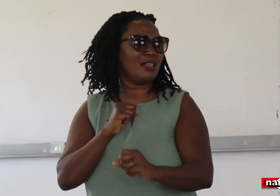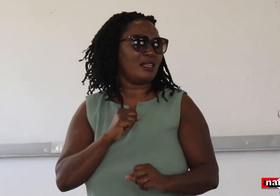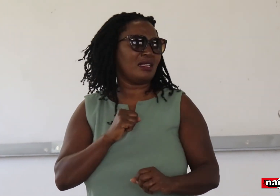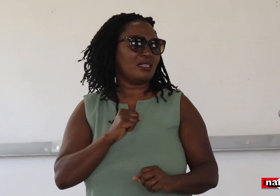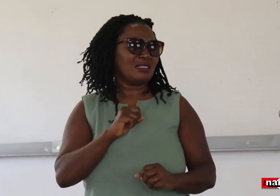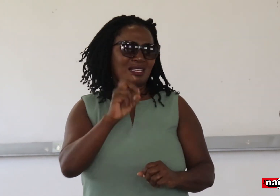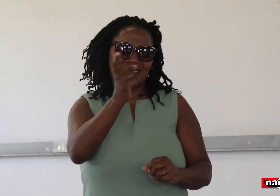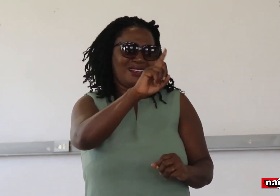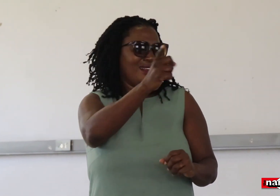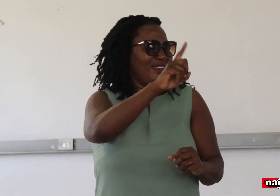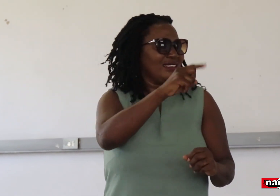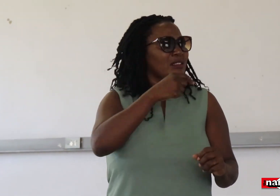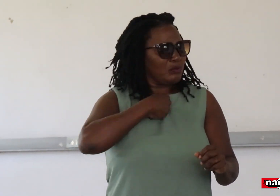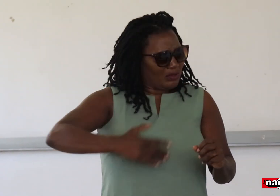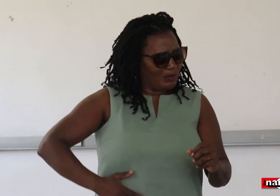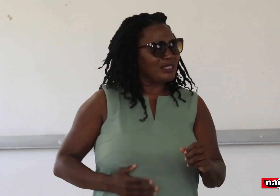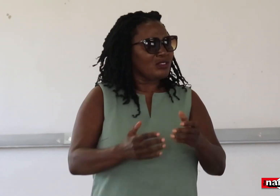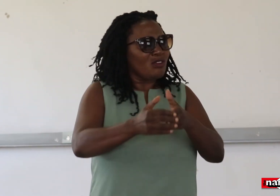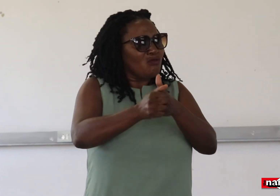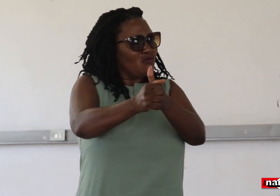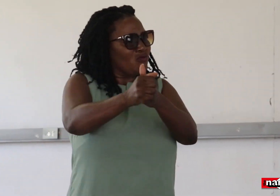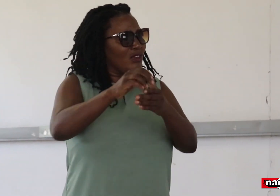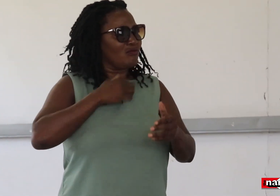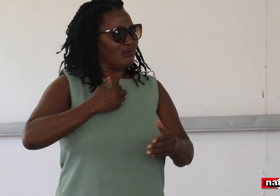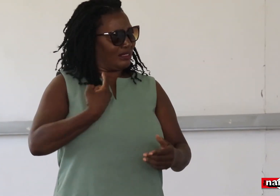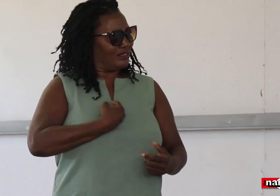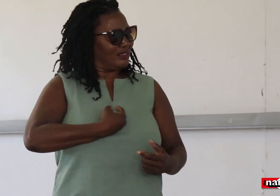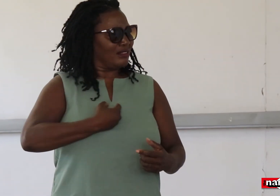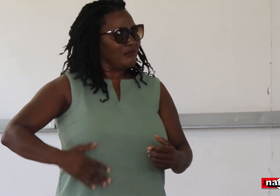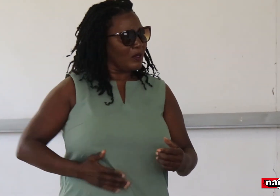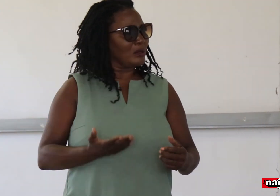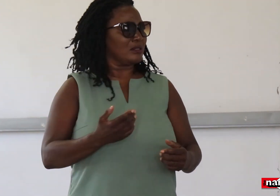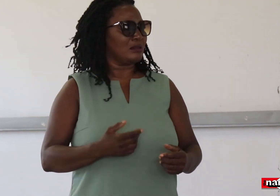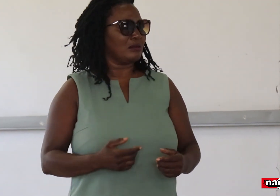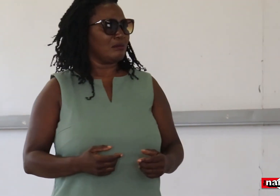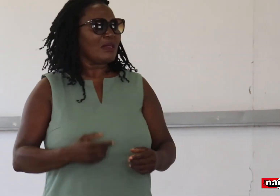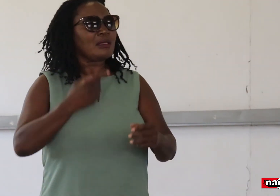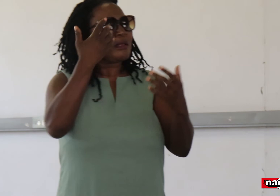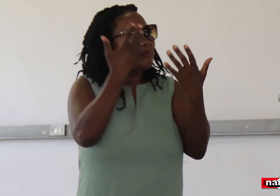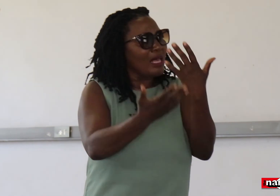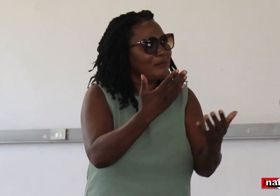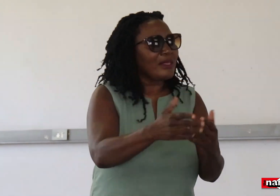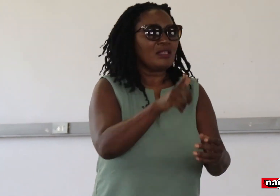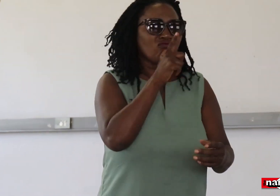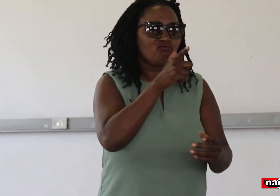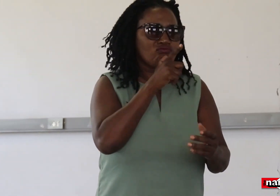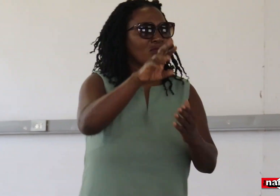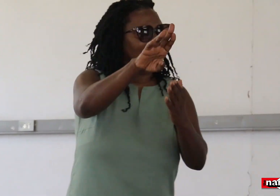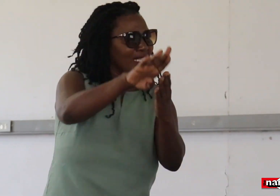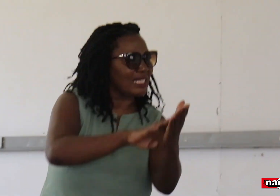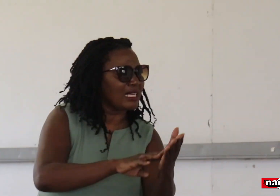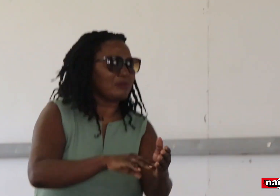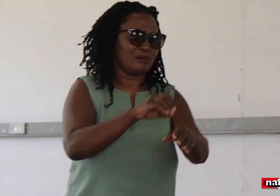pull us to their direction. So we need leaders, we don't need people who just come and detect.